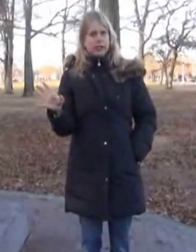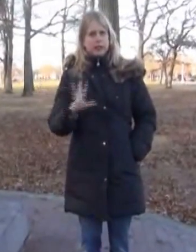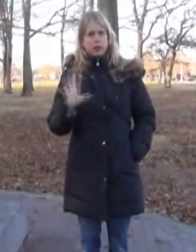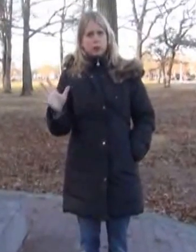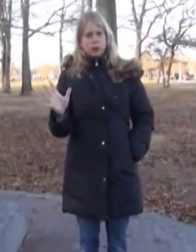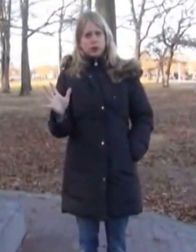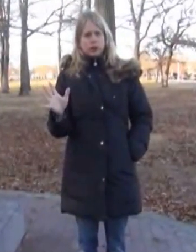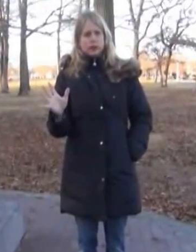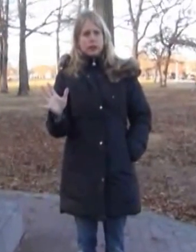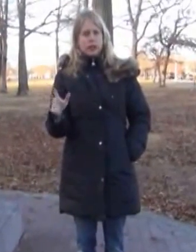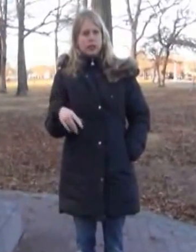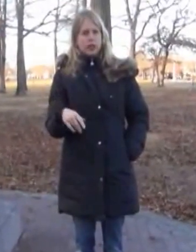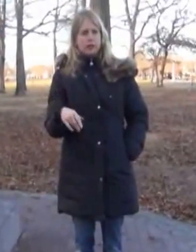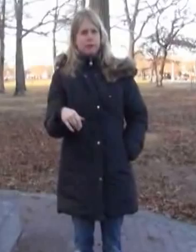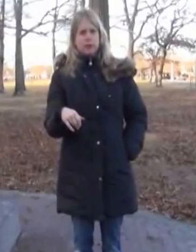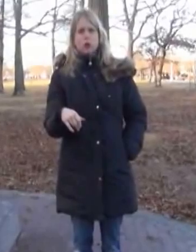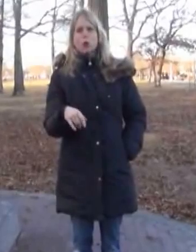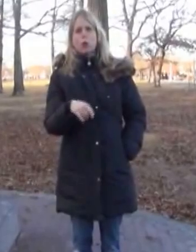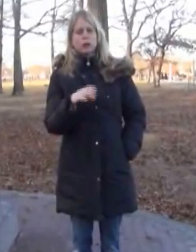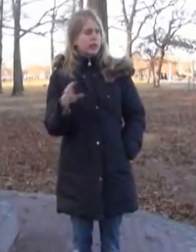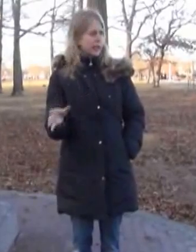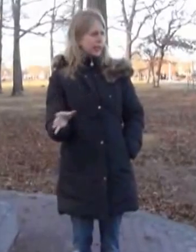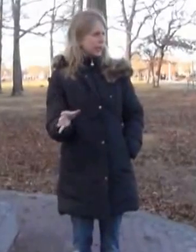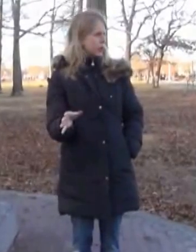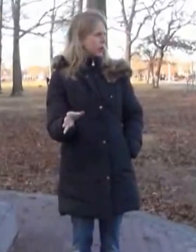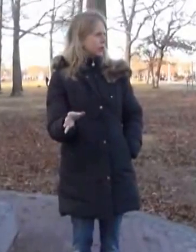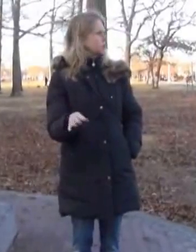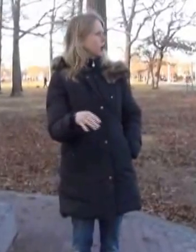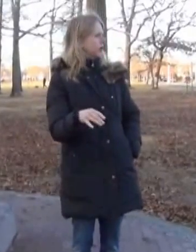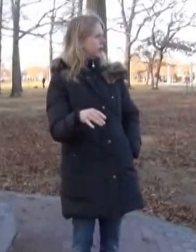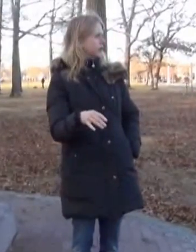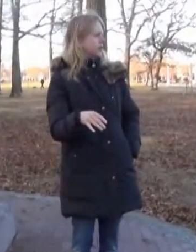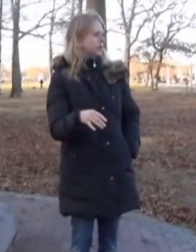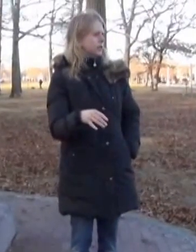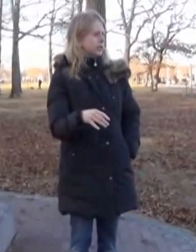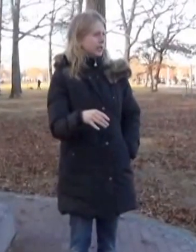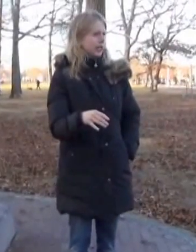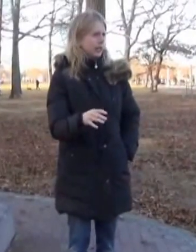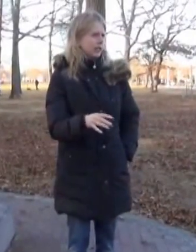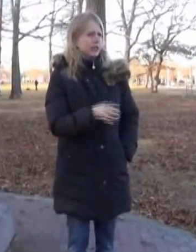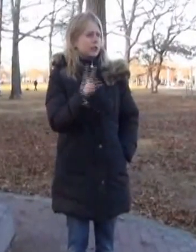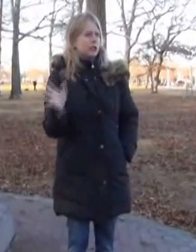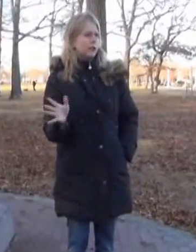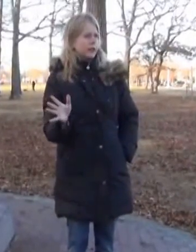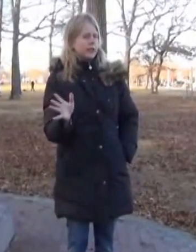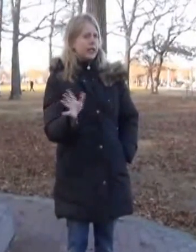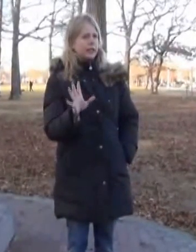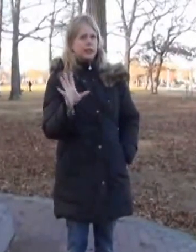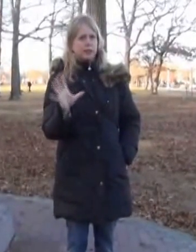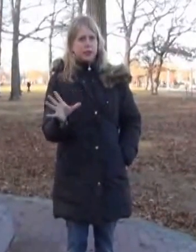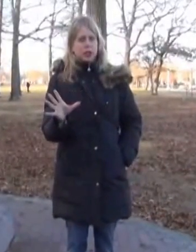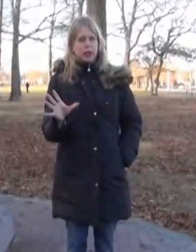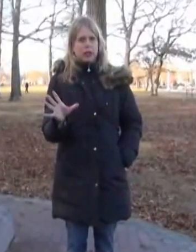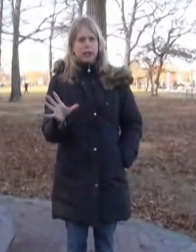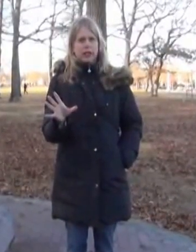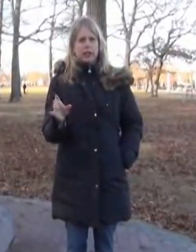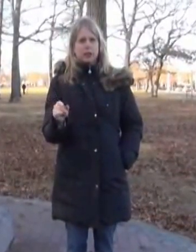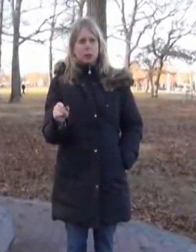And he has several books. No more second-hand art is one. And he's just a fantastic visionary. And he's